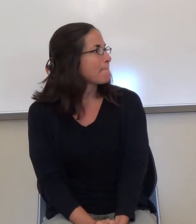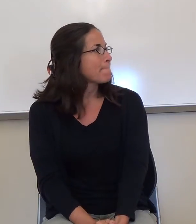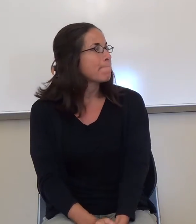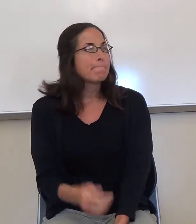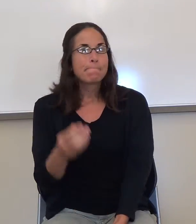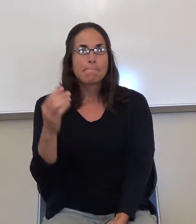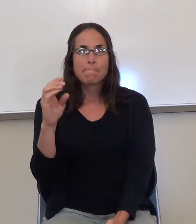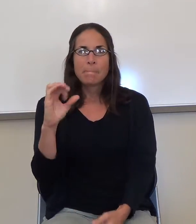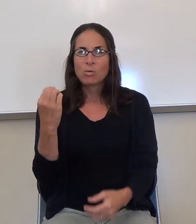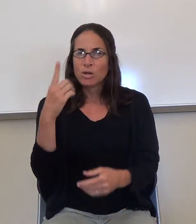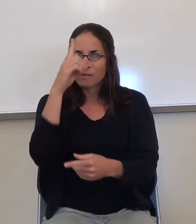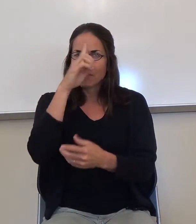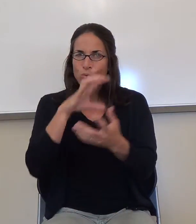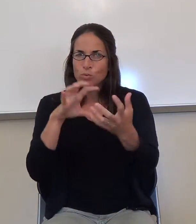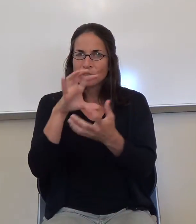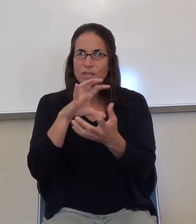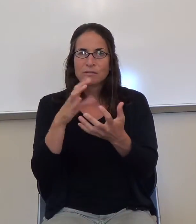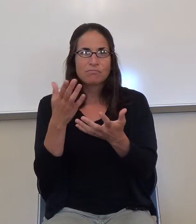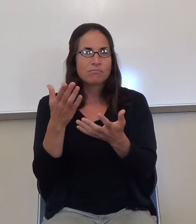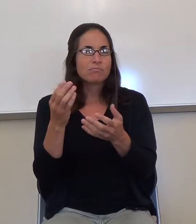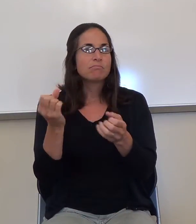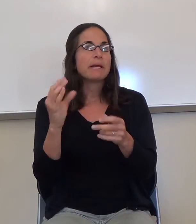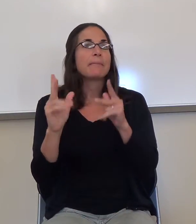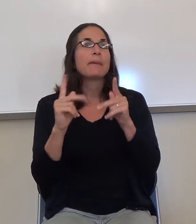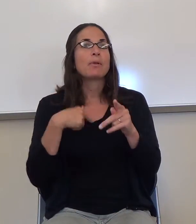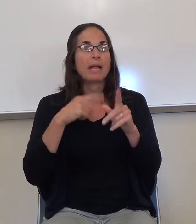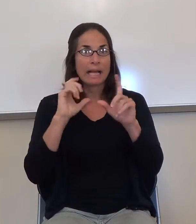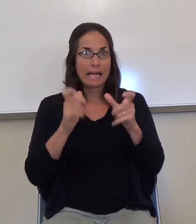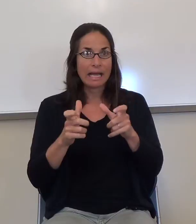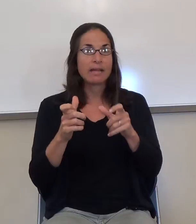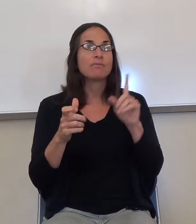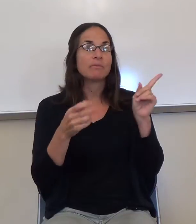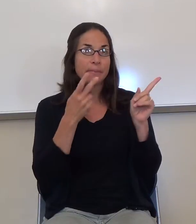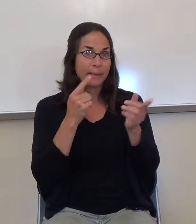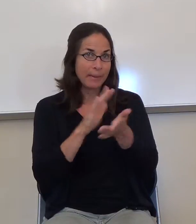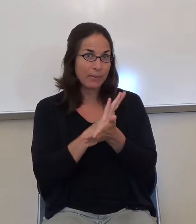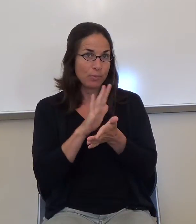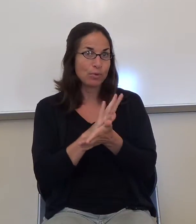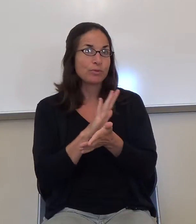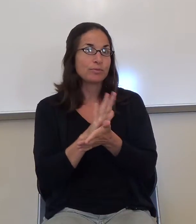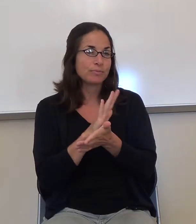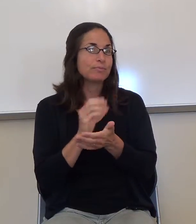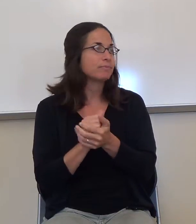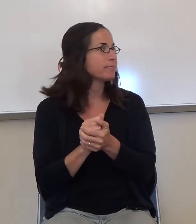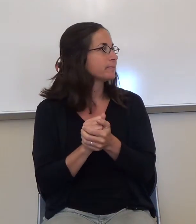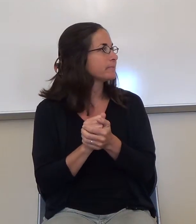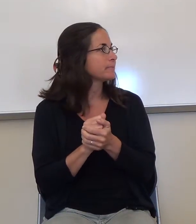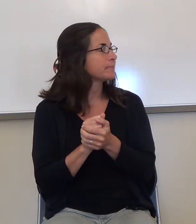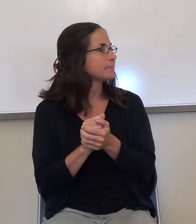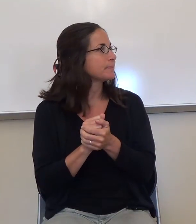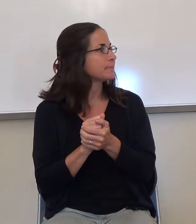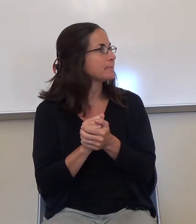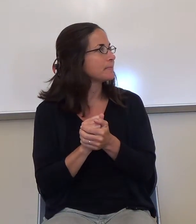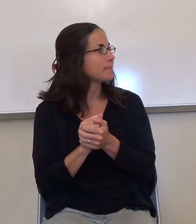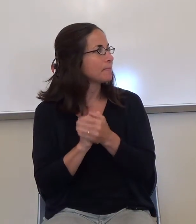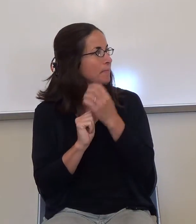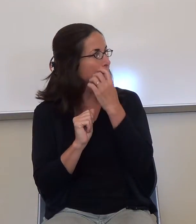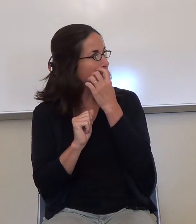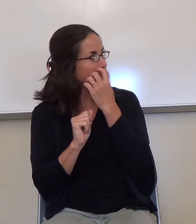questions about this? Several people got these across all my classes, and they always do. I kind of work it so that I, it's not that I give them